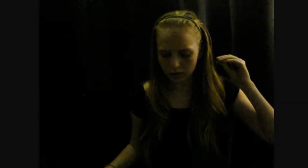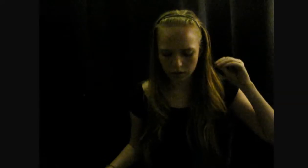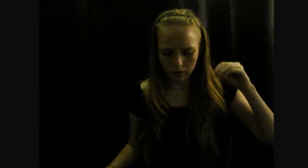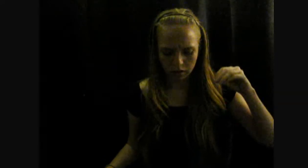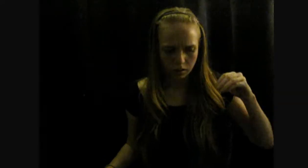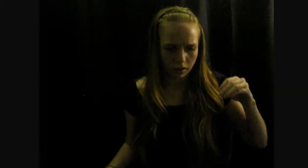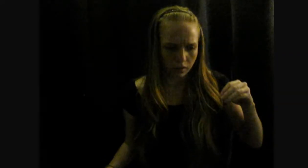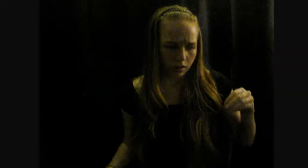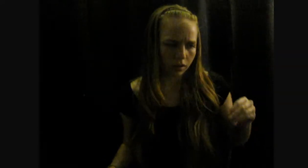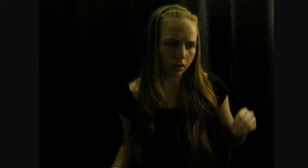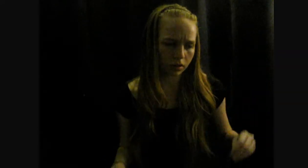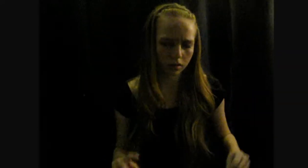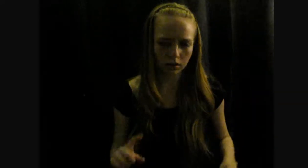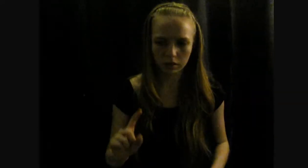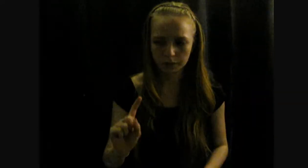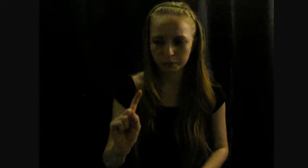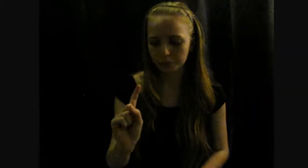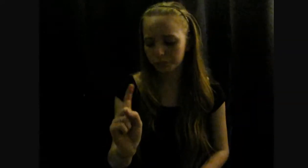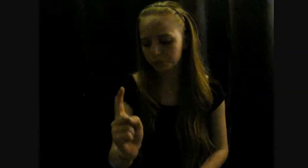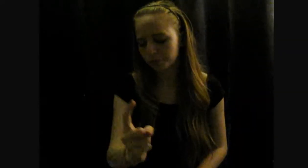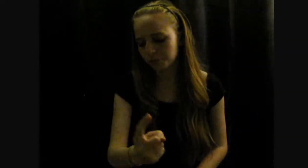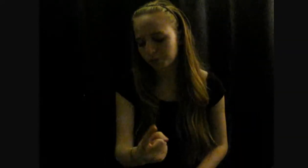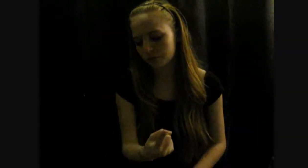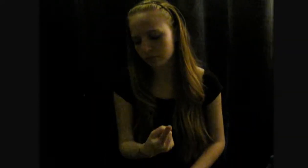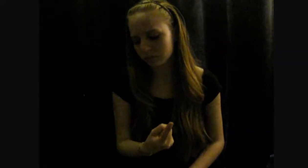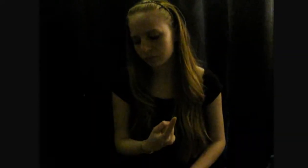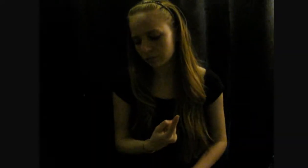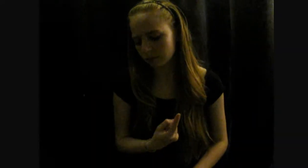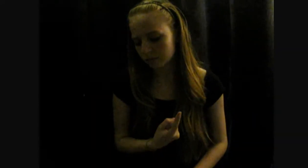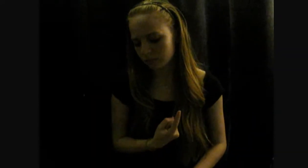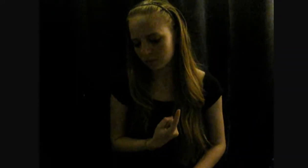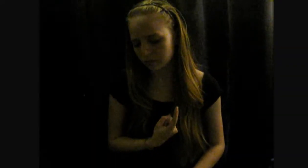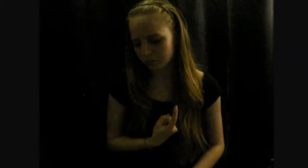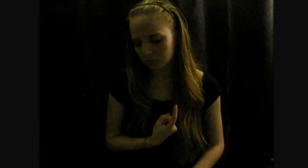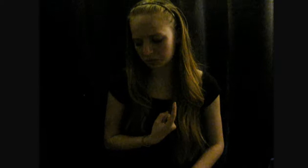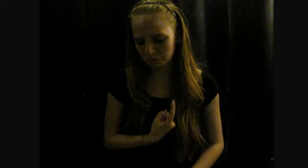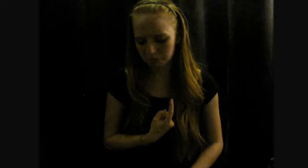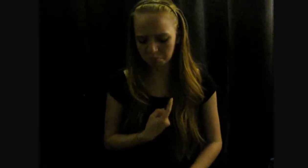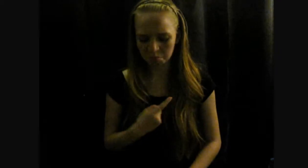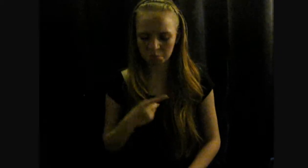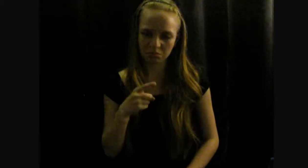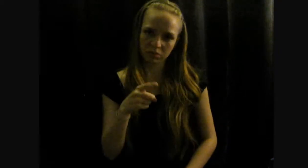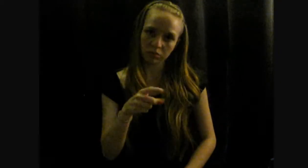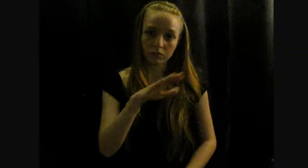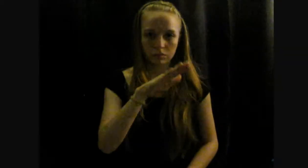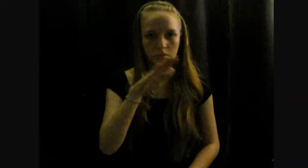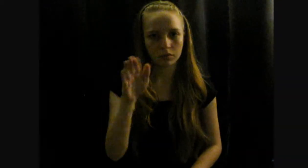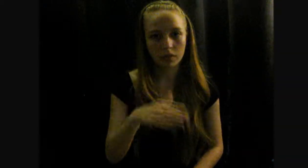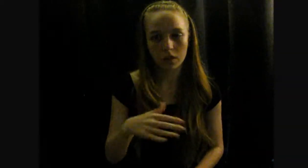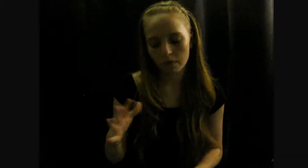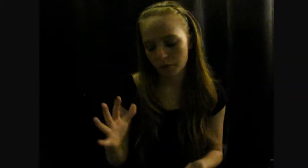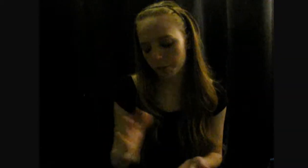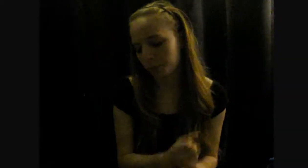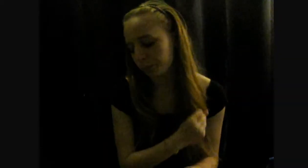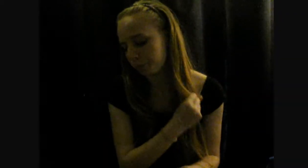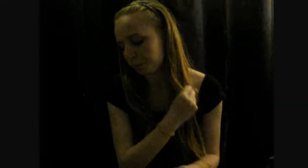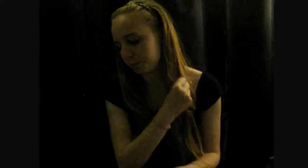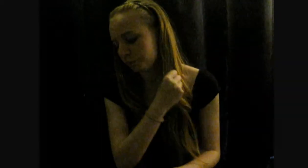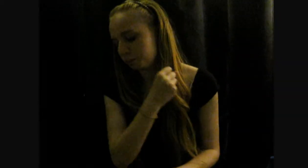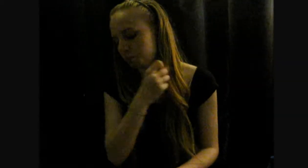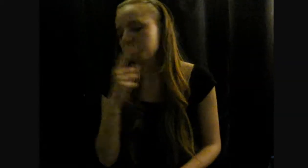Just another stage, catching the pain away.